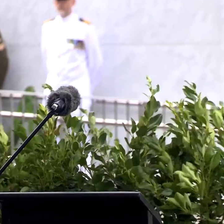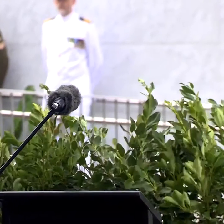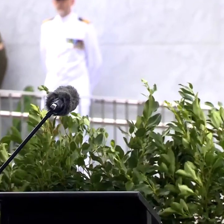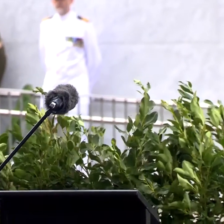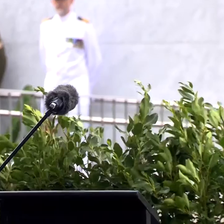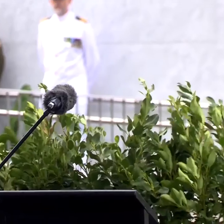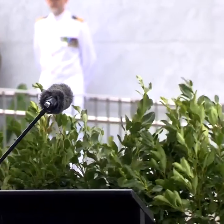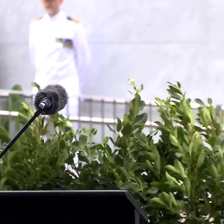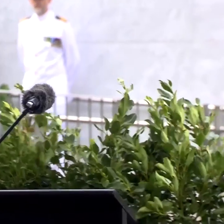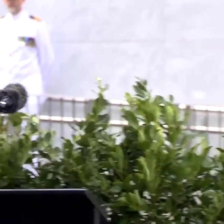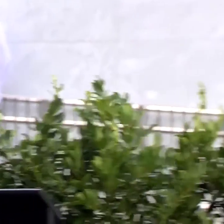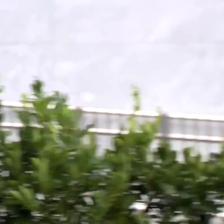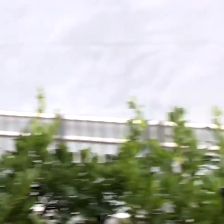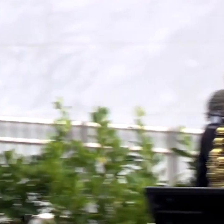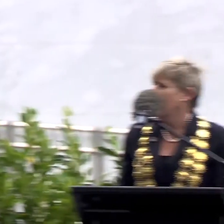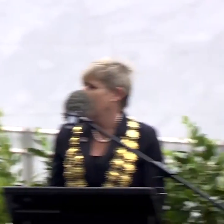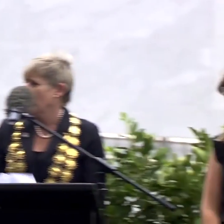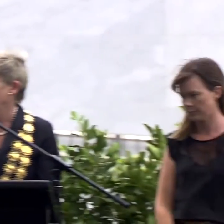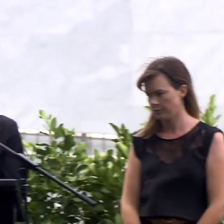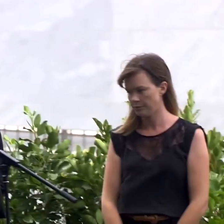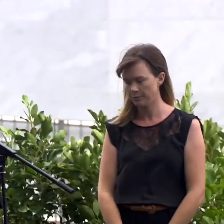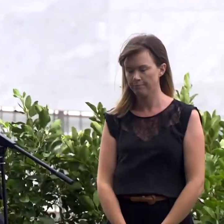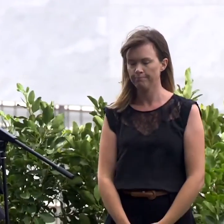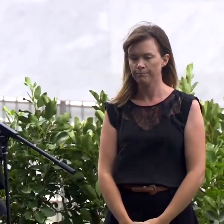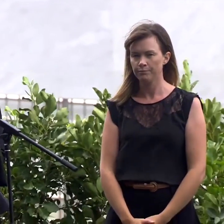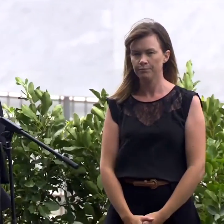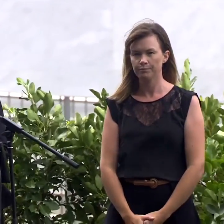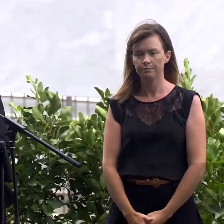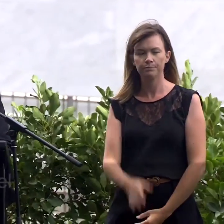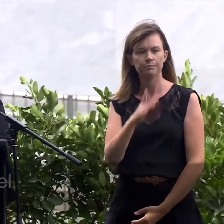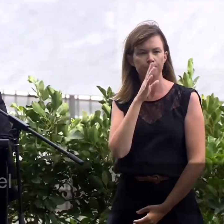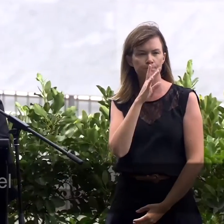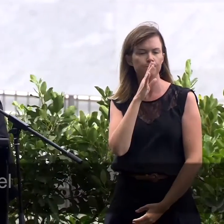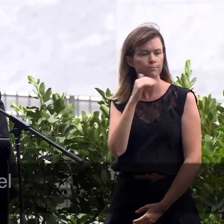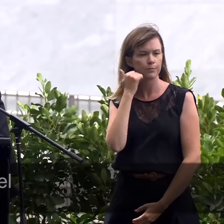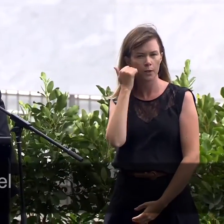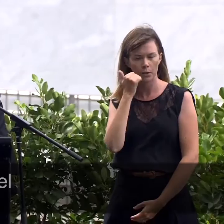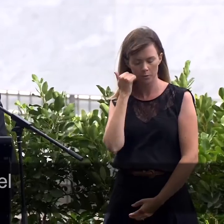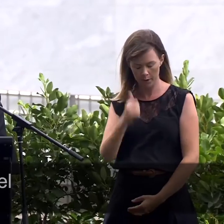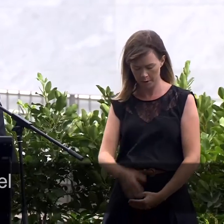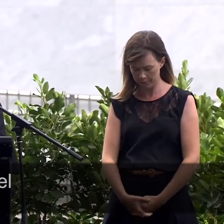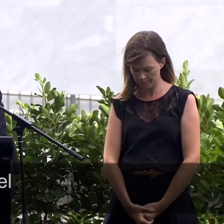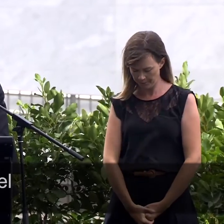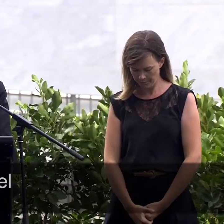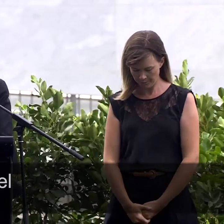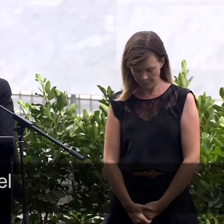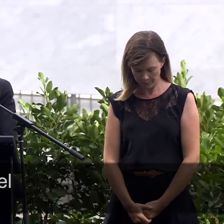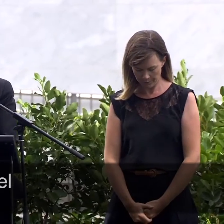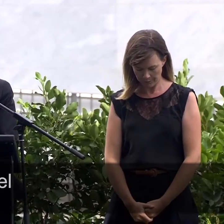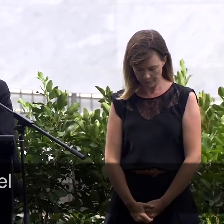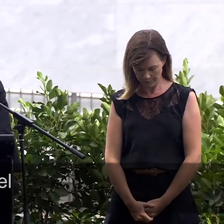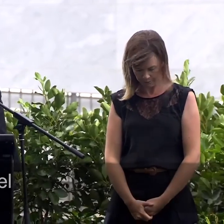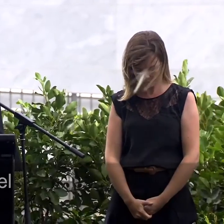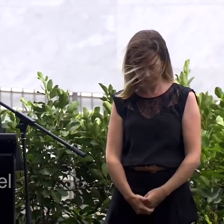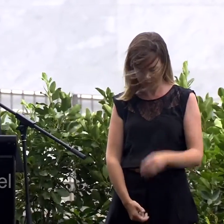E nga mana, e nga reo, e raurangatira mā, tēnei te mihi ki a koutou i te kopapa o te